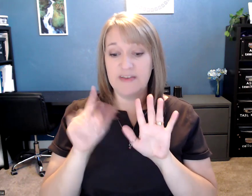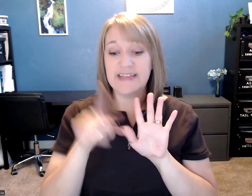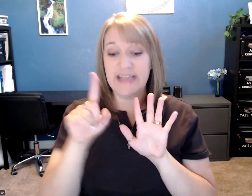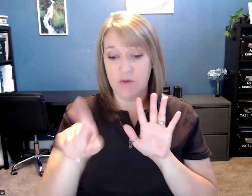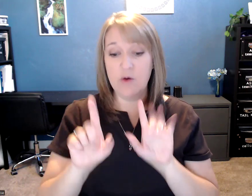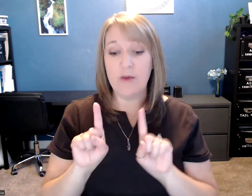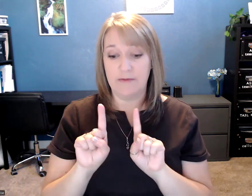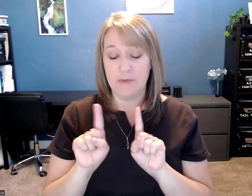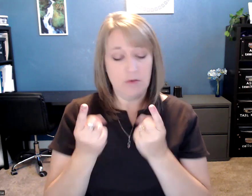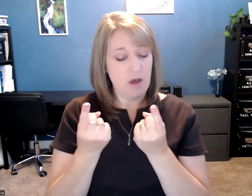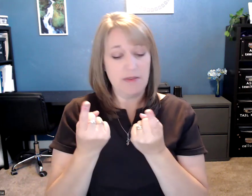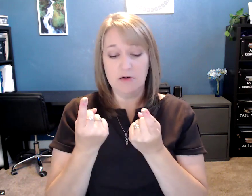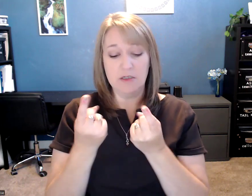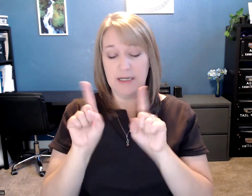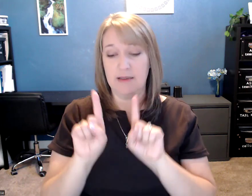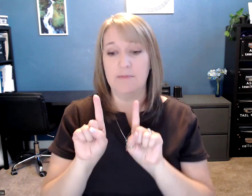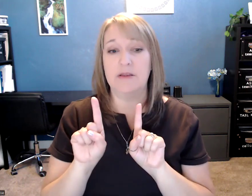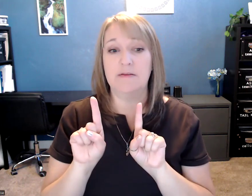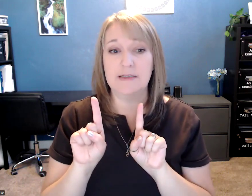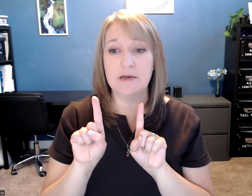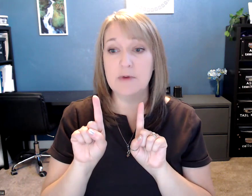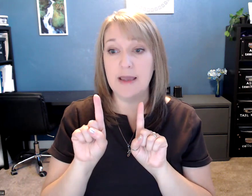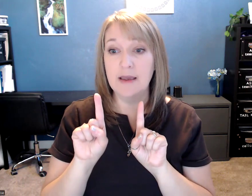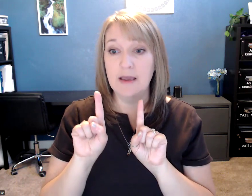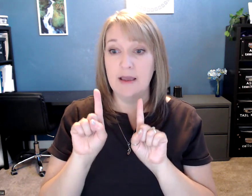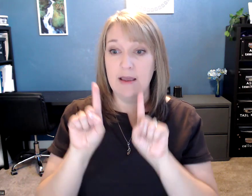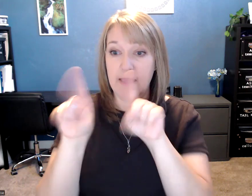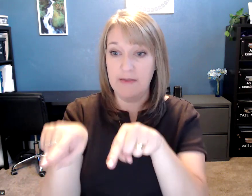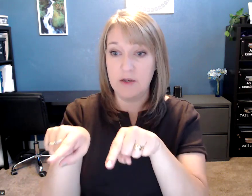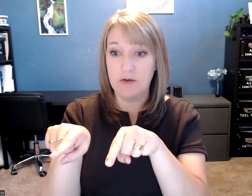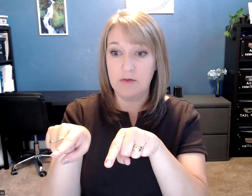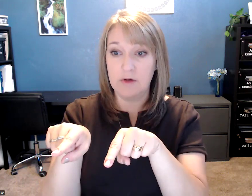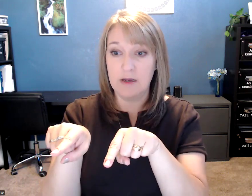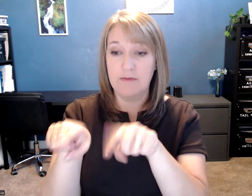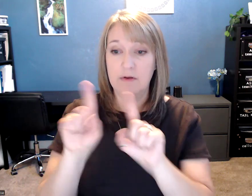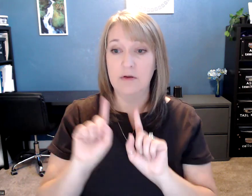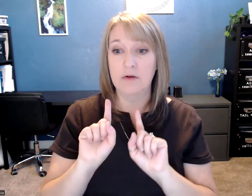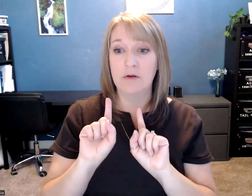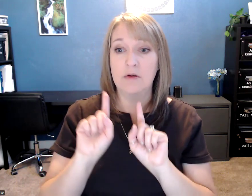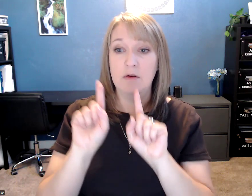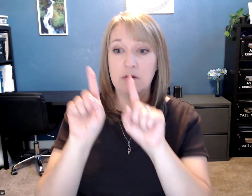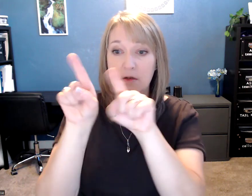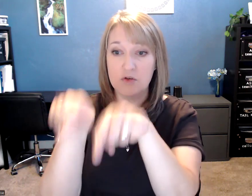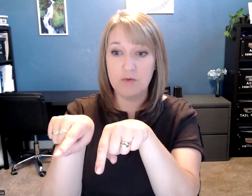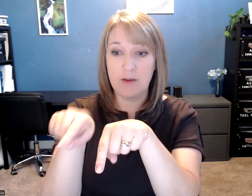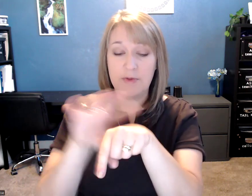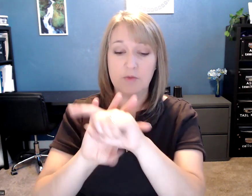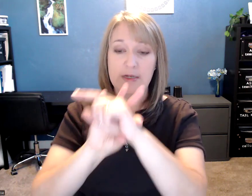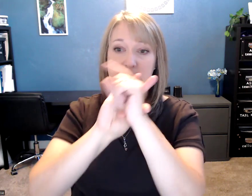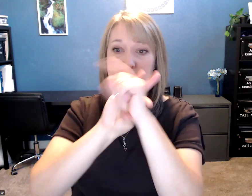facing out away from you. Not that you're looking at them, but they're facing away. And then you kind of drop your wrist